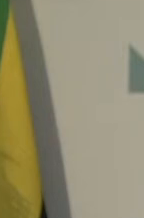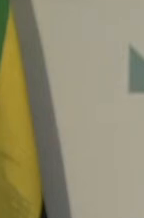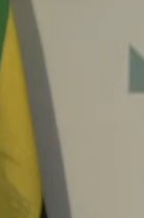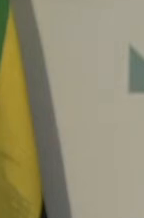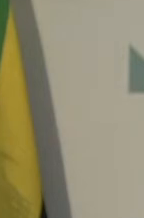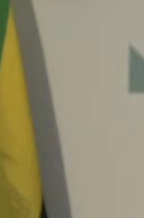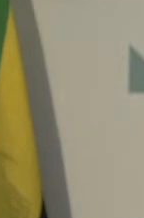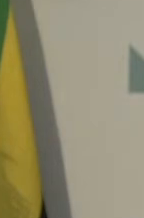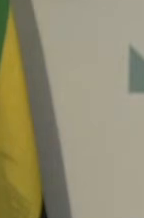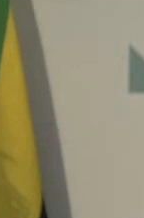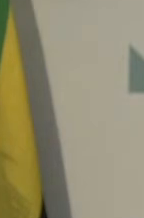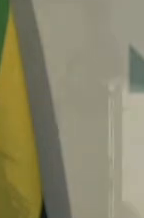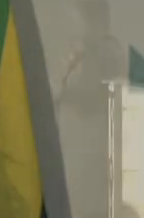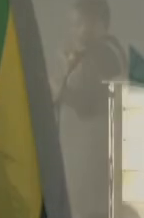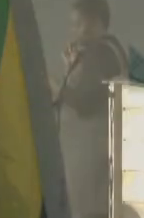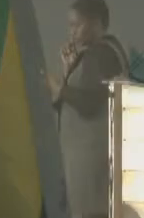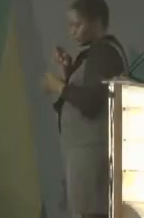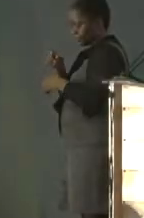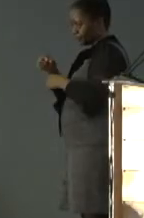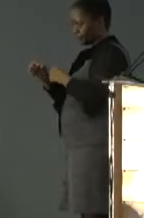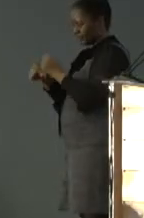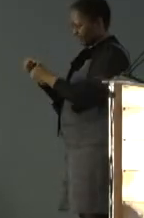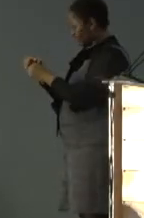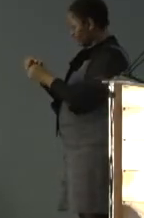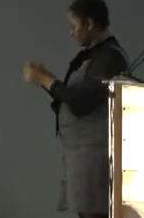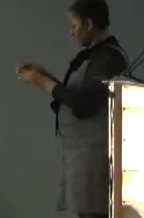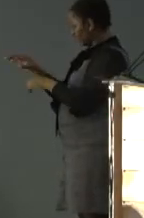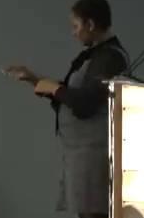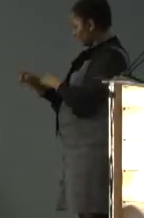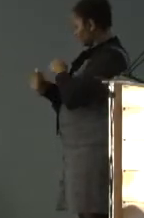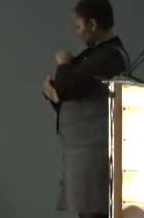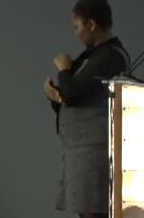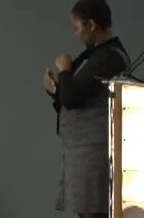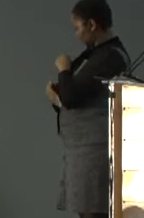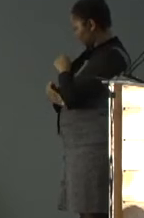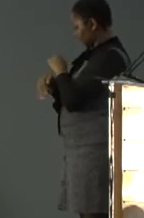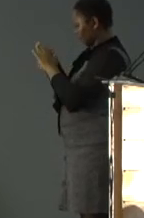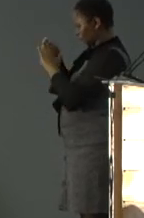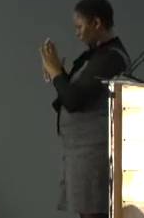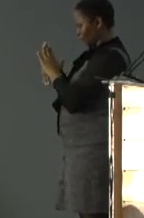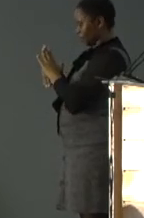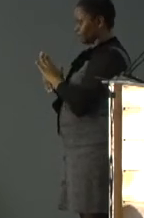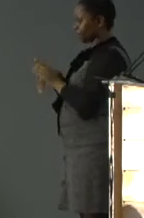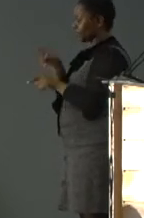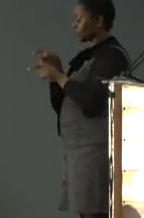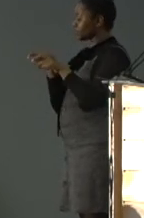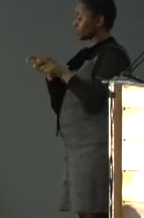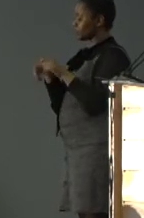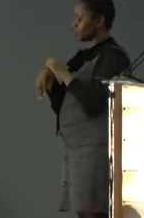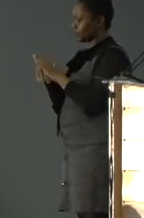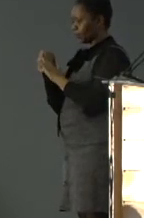see what the source of degeneration in this country is. It's people.